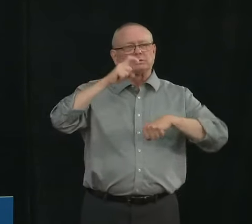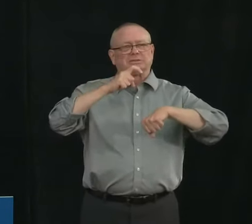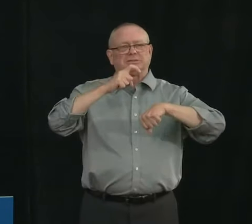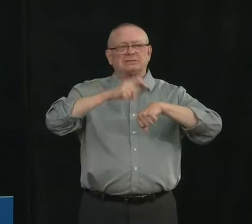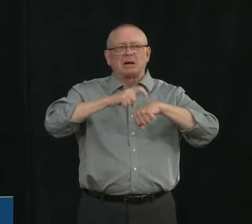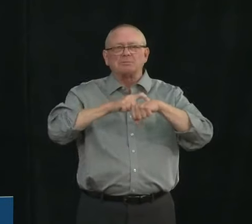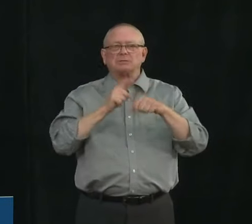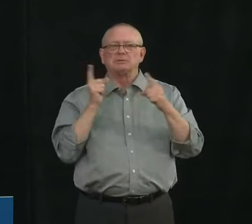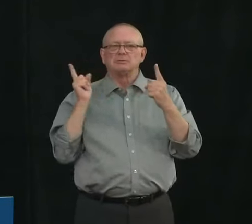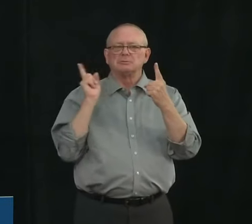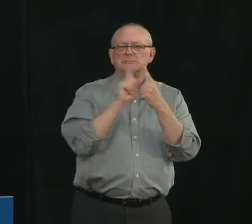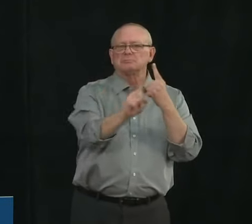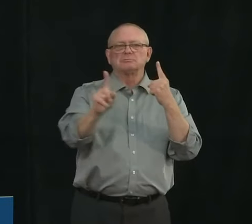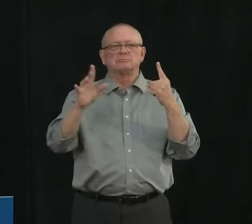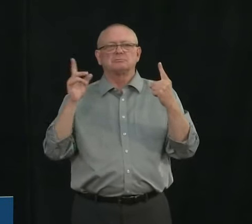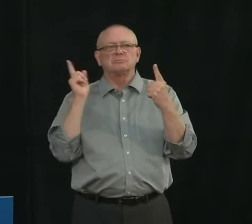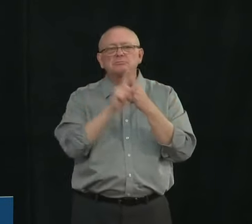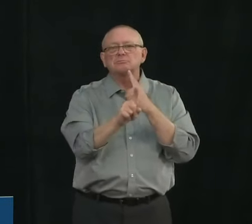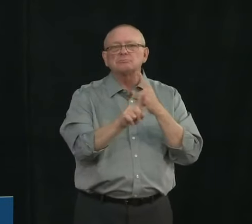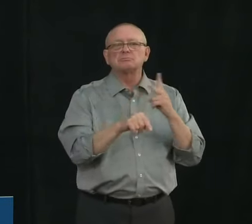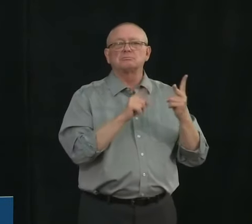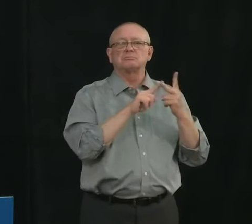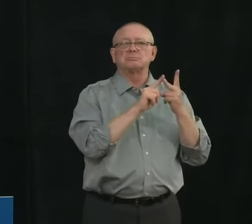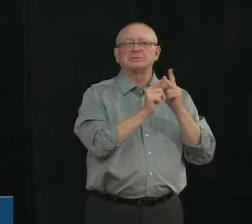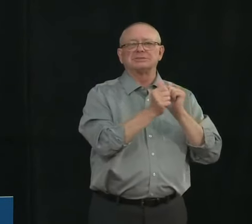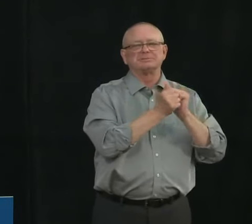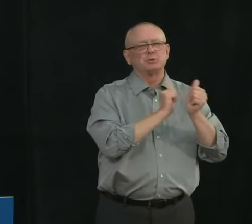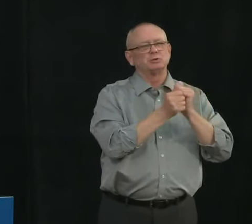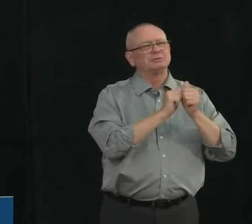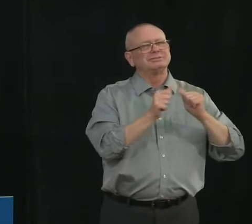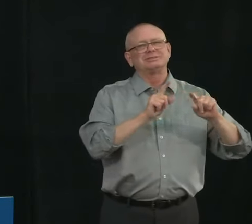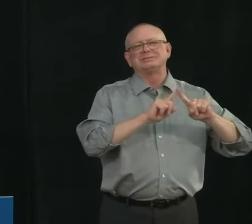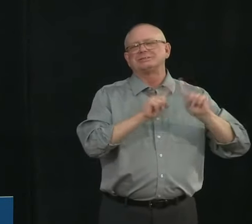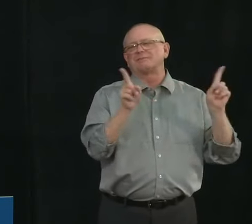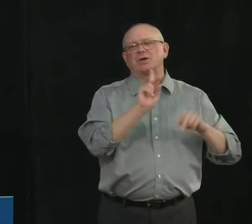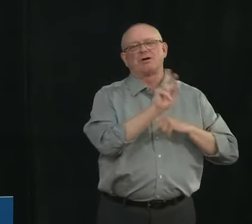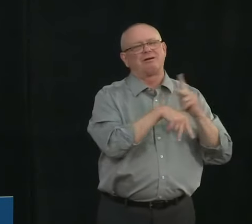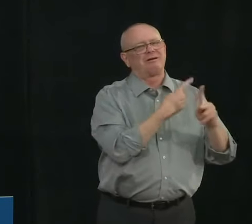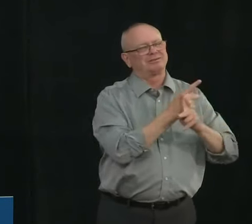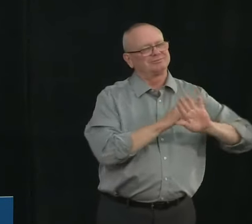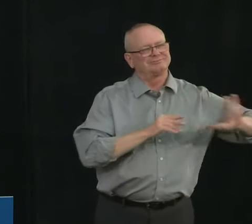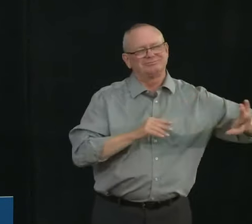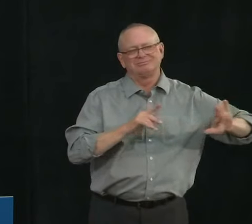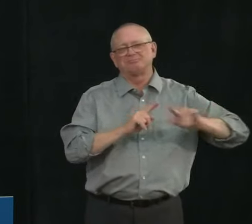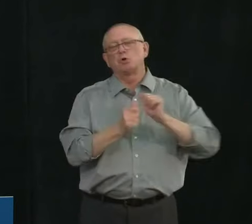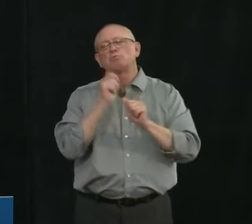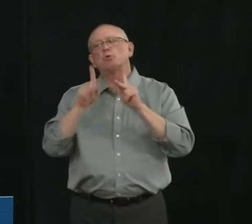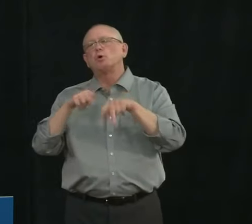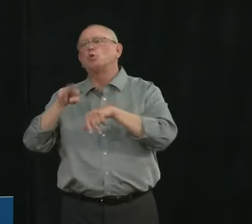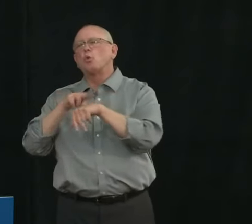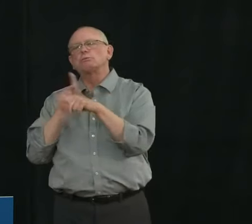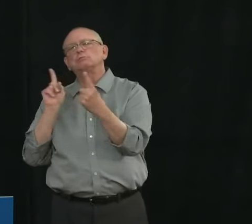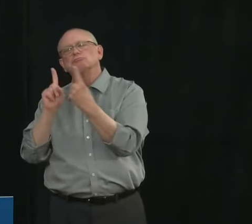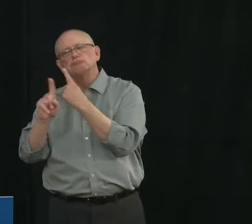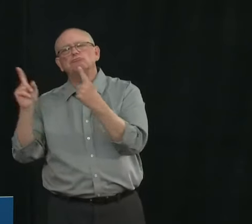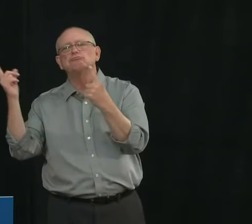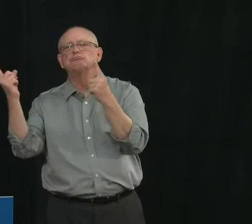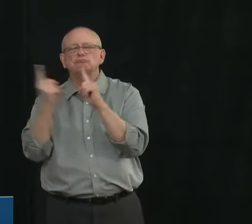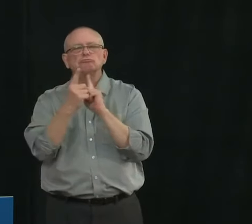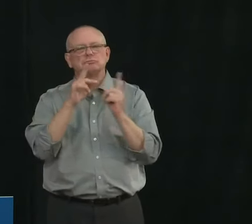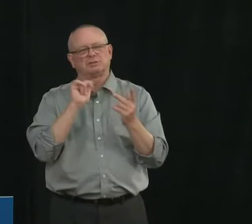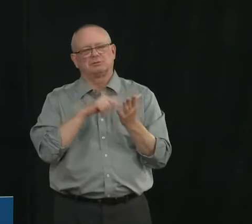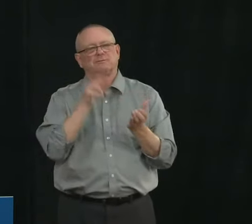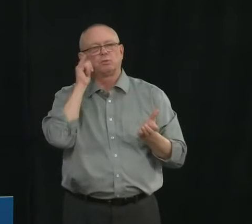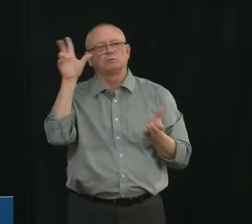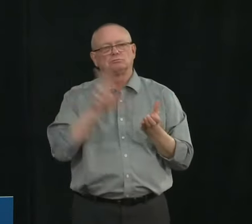electronic app to detect the nature of an exposure and it's that kind of high risk exposure from sports and physical exertion